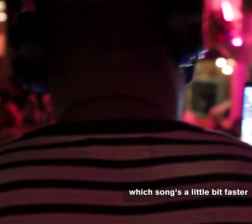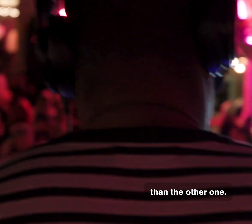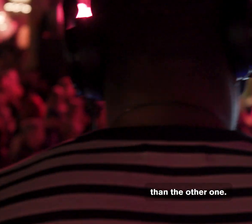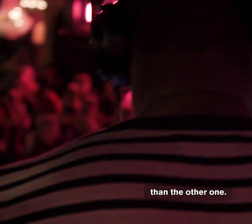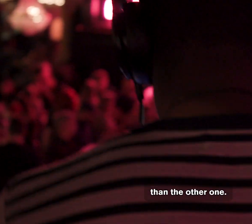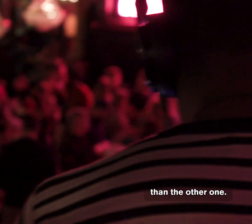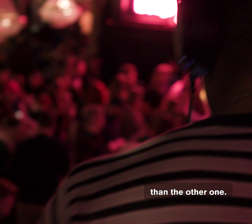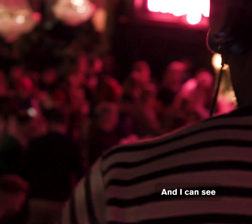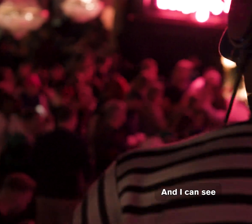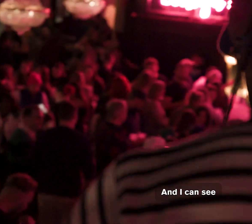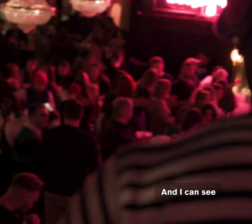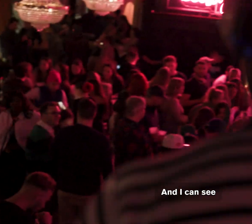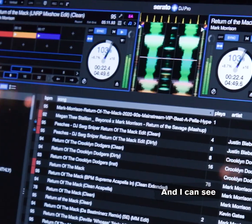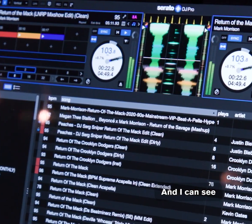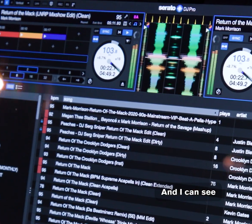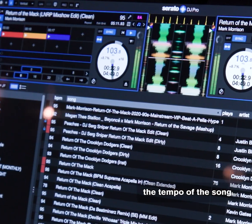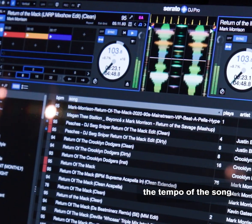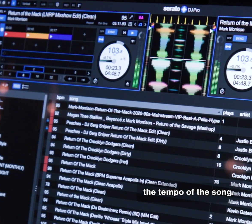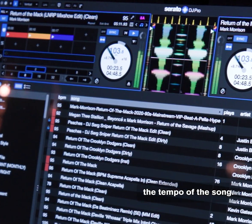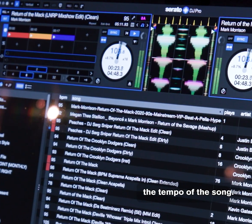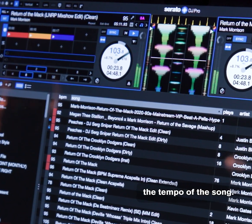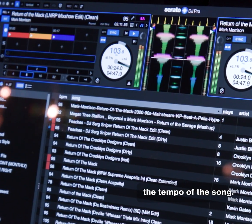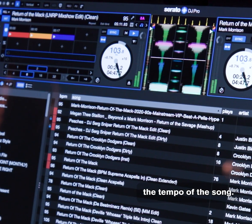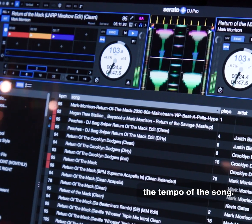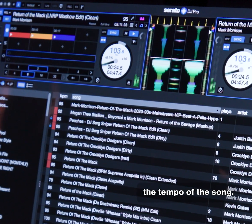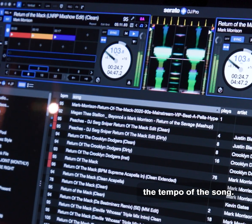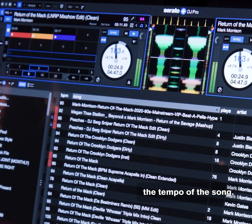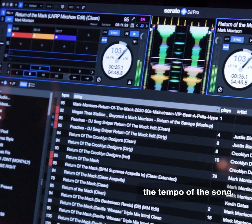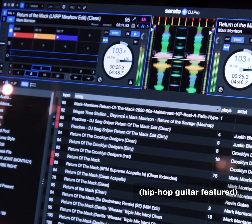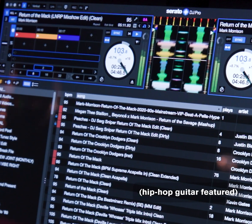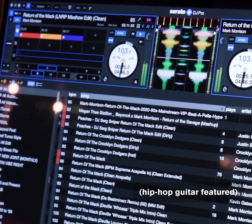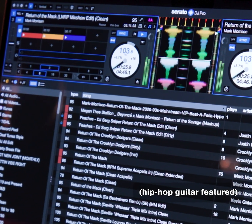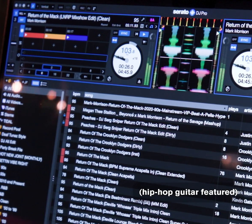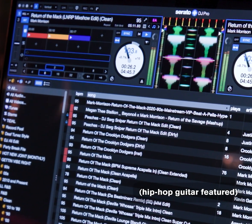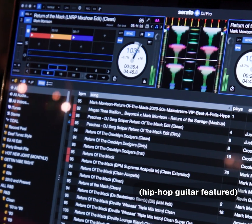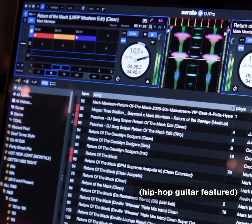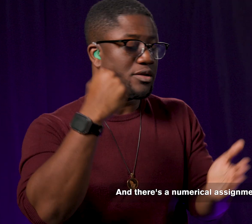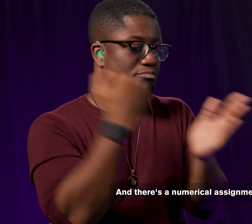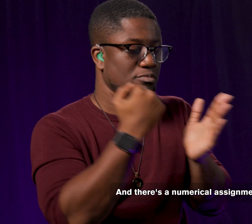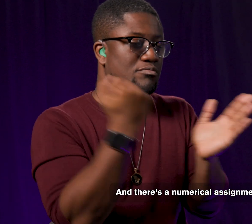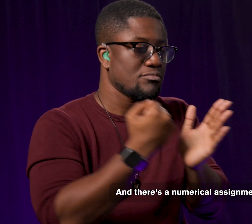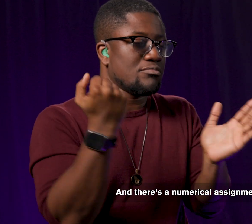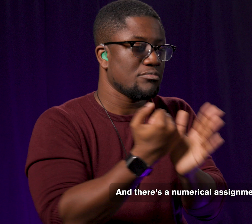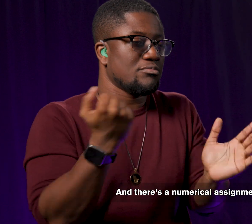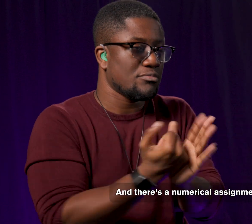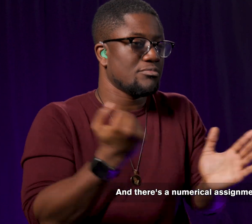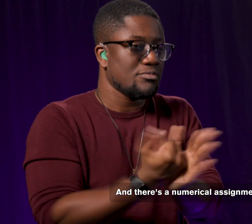than the other one. And I can see the tempo of the song. And there's a numerical assignment